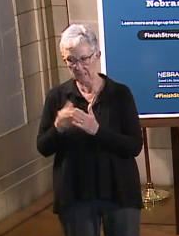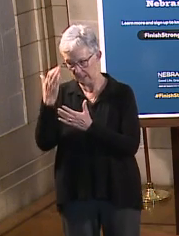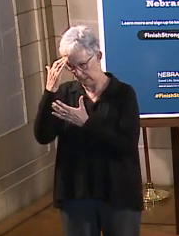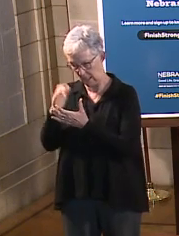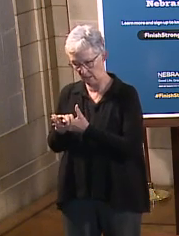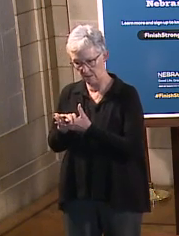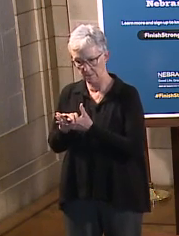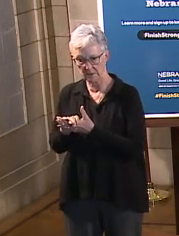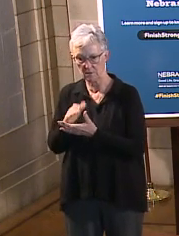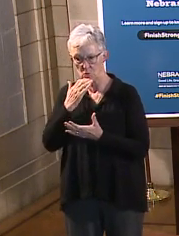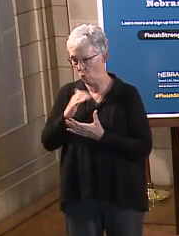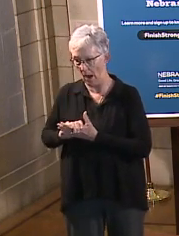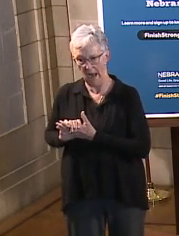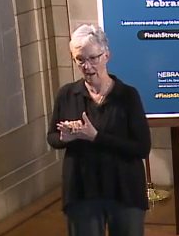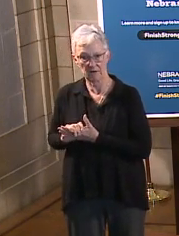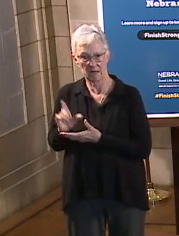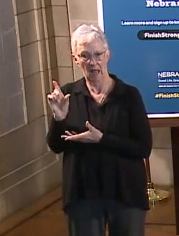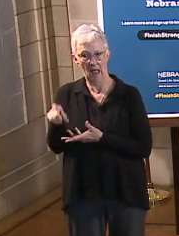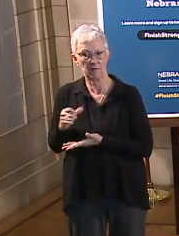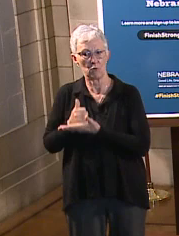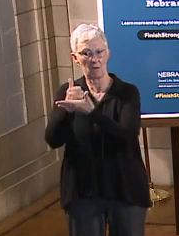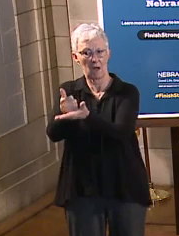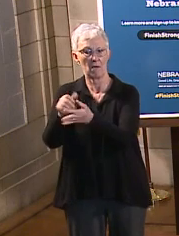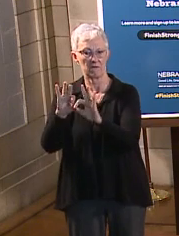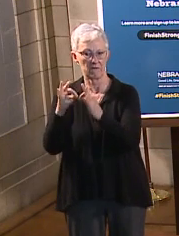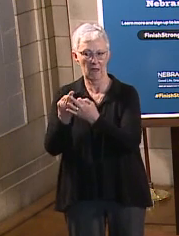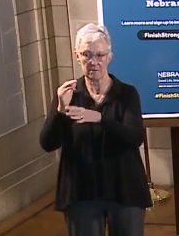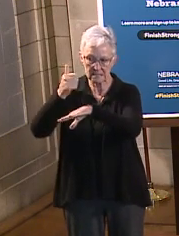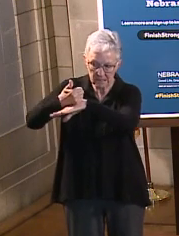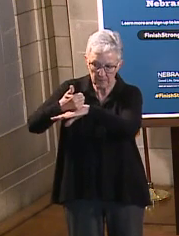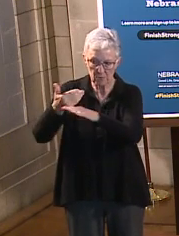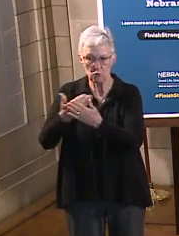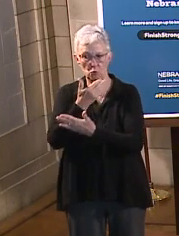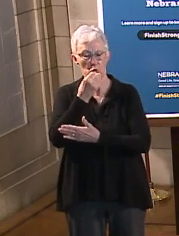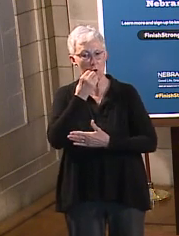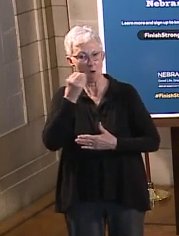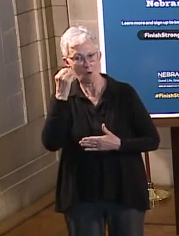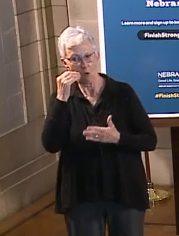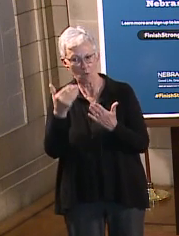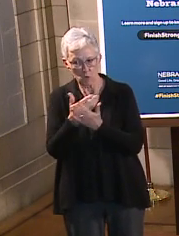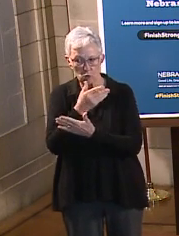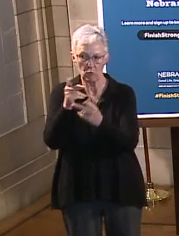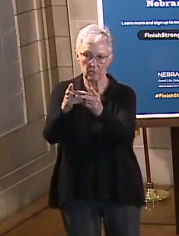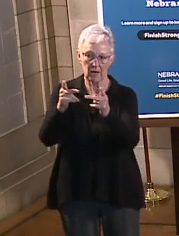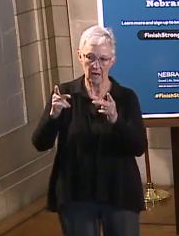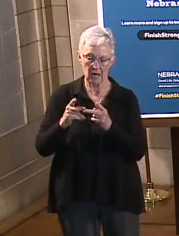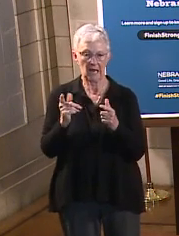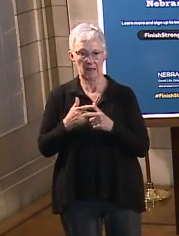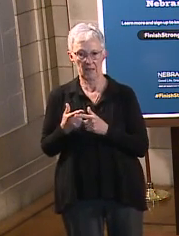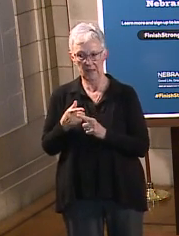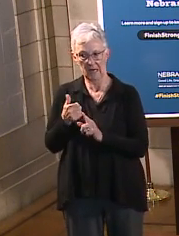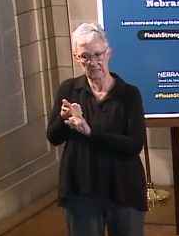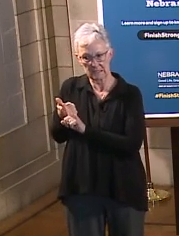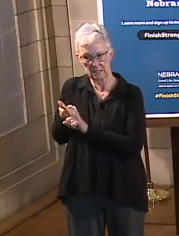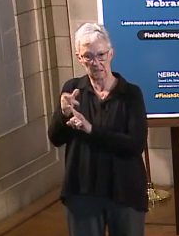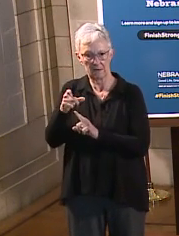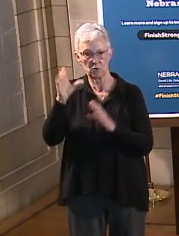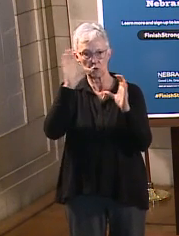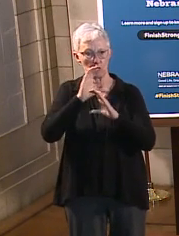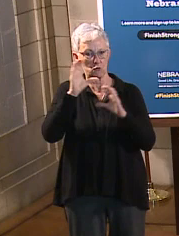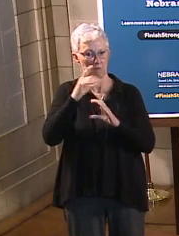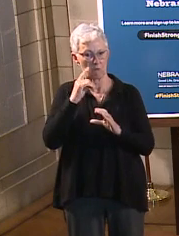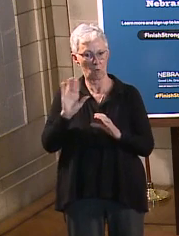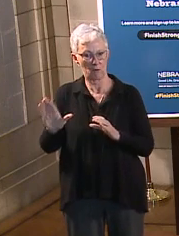needs to assist the family in terms of setting up a new home, um, and, uh, and then look for their next career